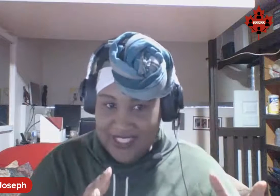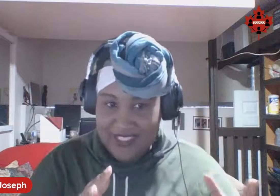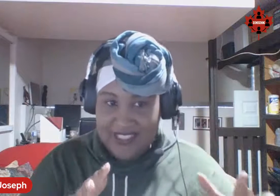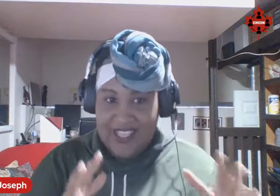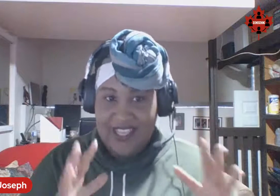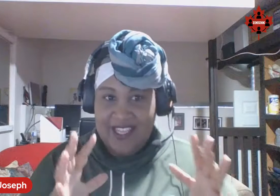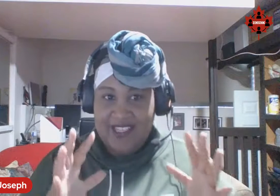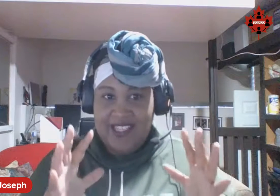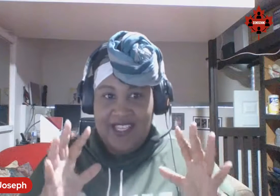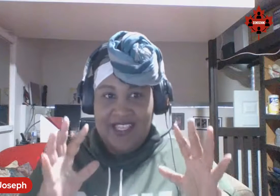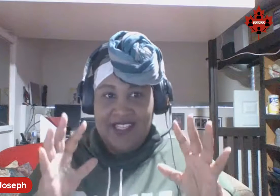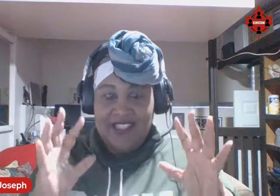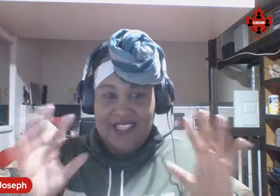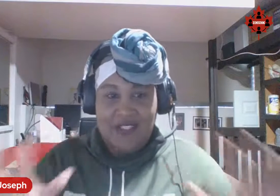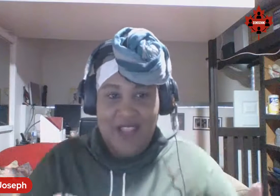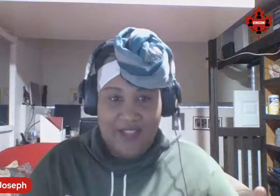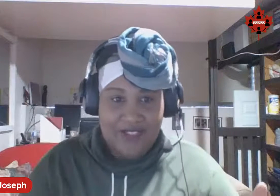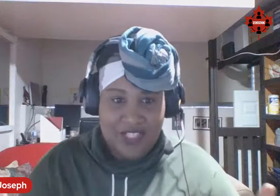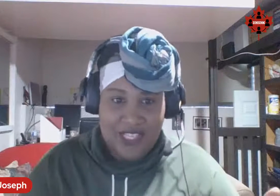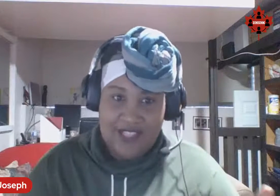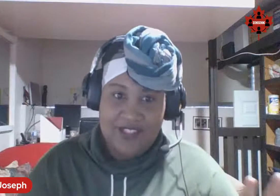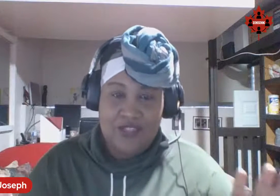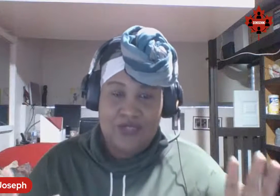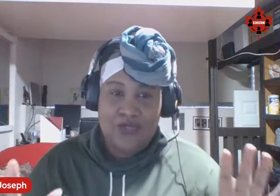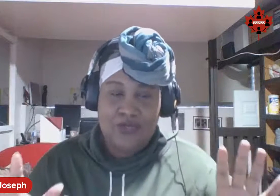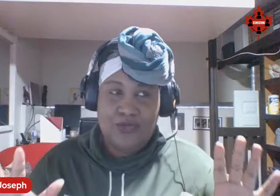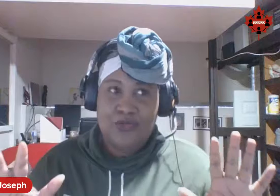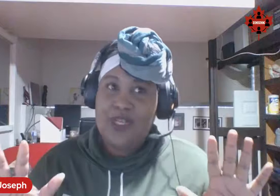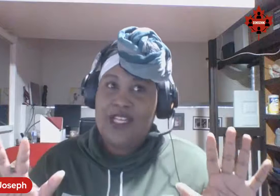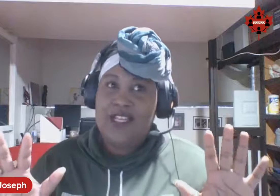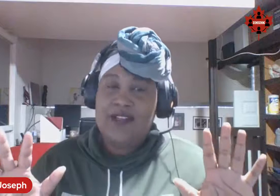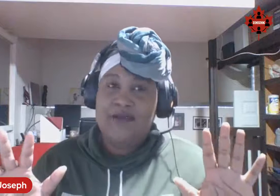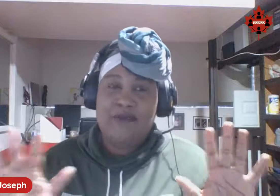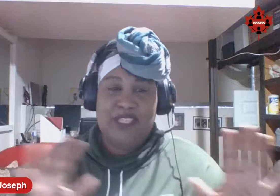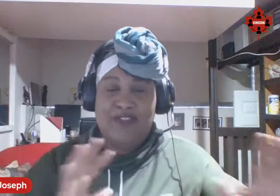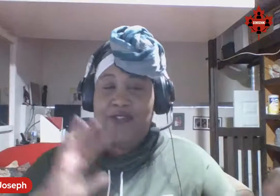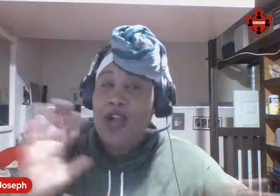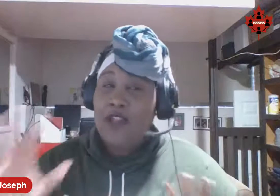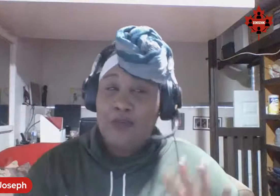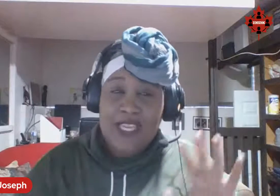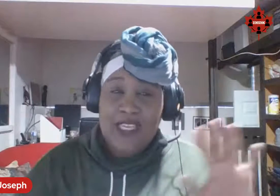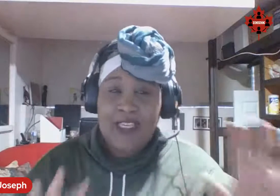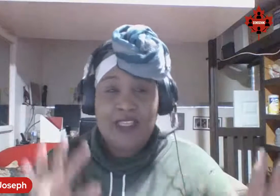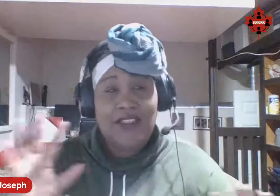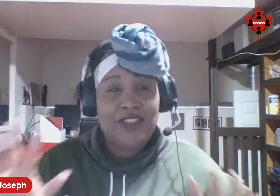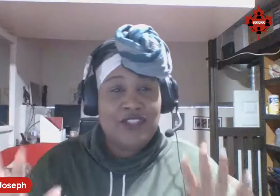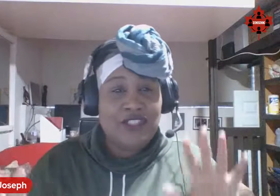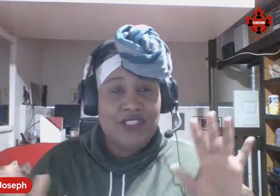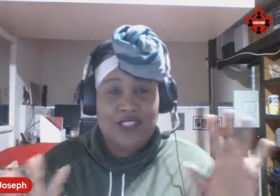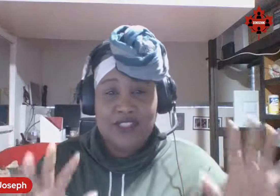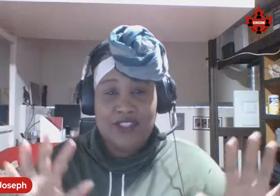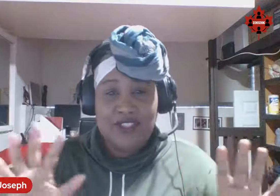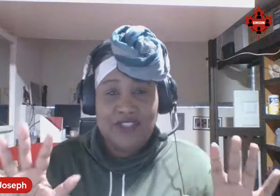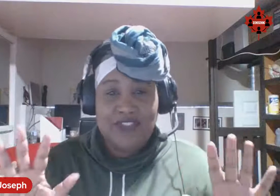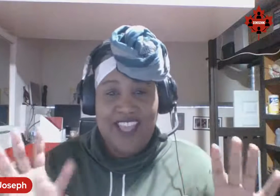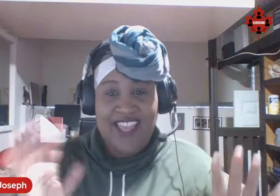and did you have the chance to be following the Chauvin?